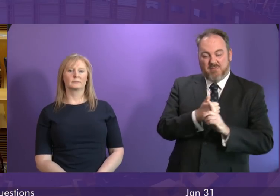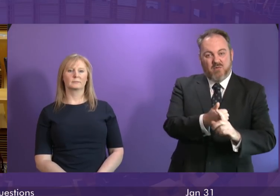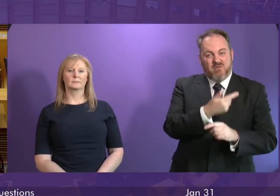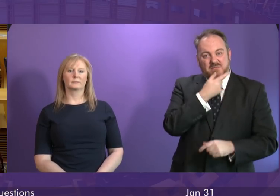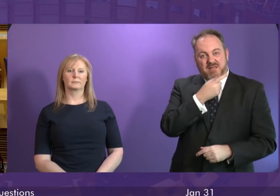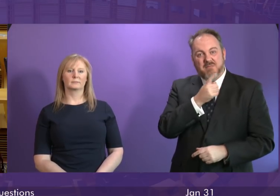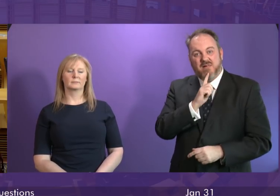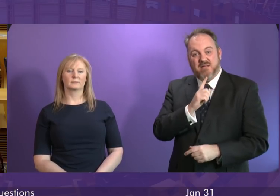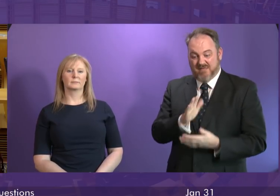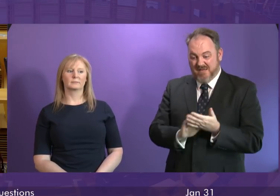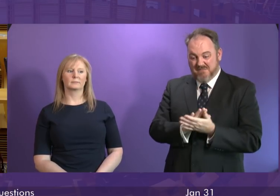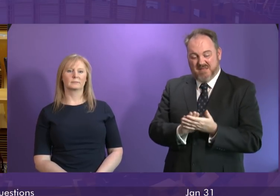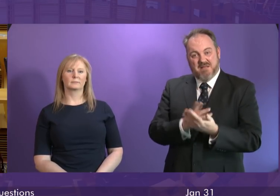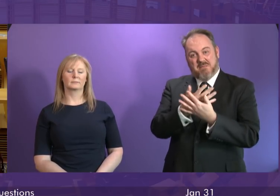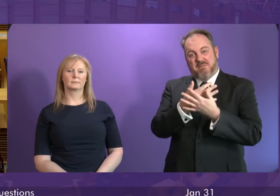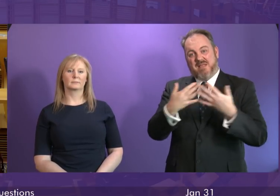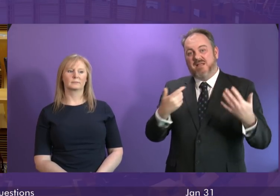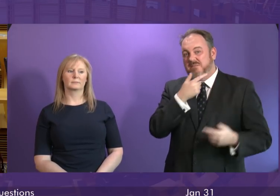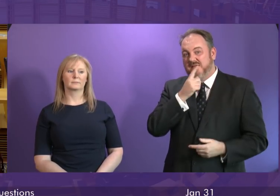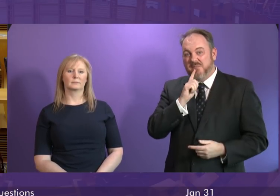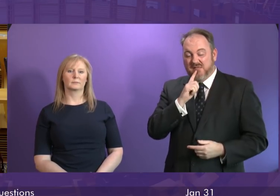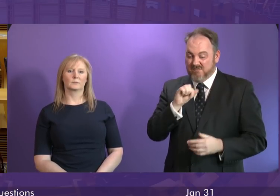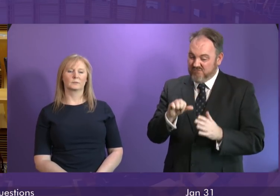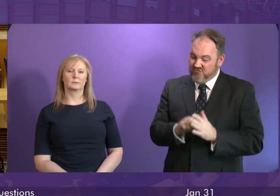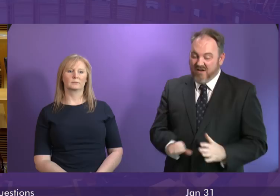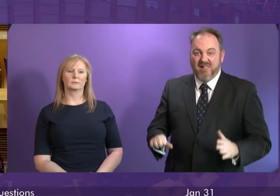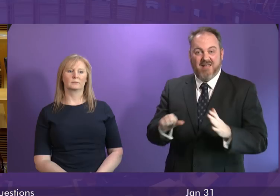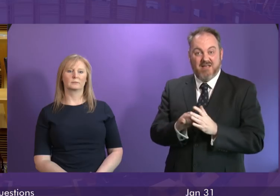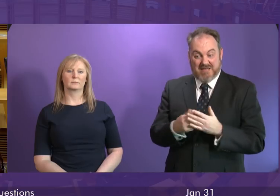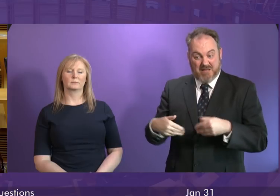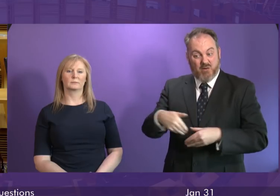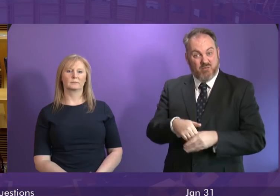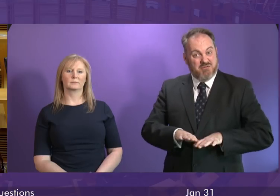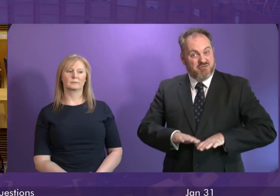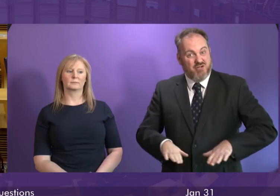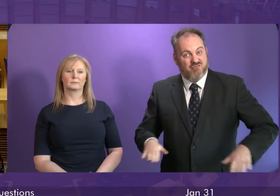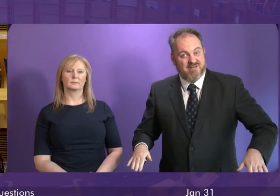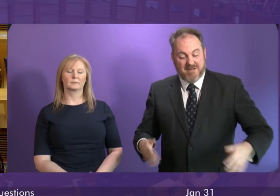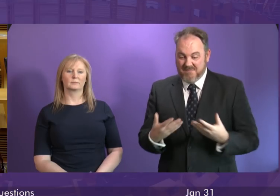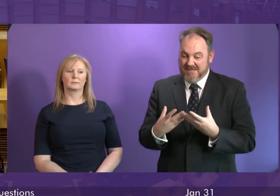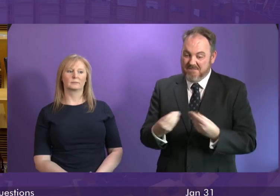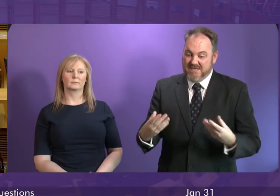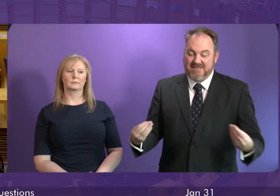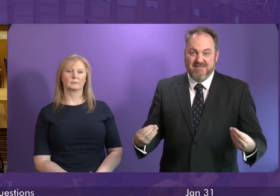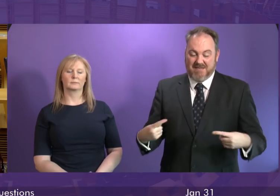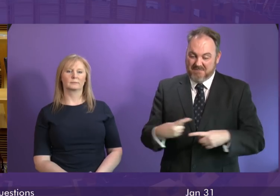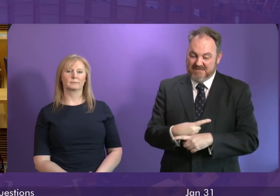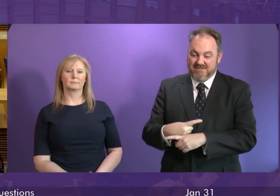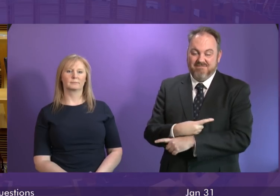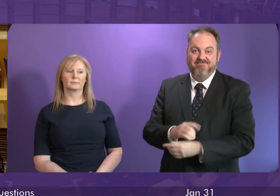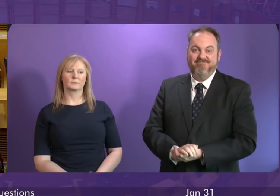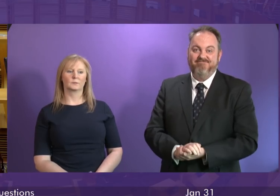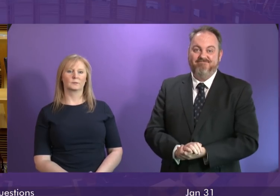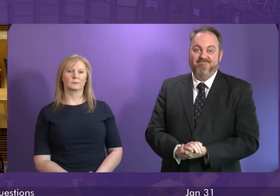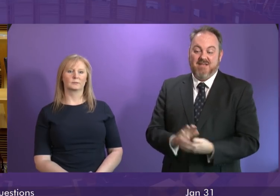a result people in need including children in need are falling through the cracks In the 12